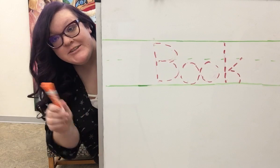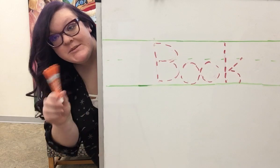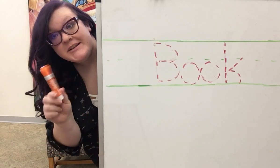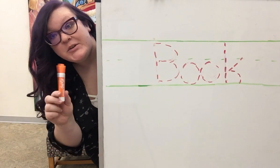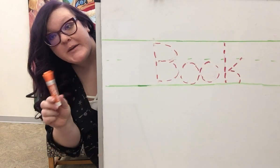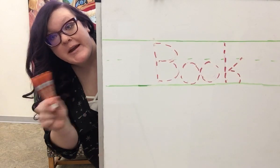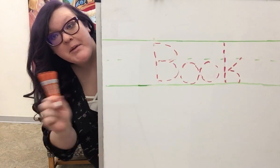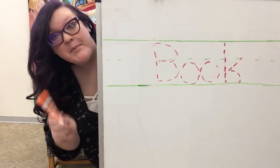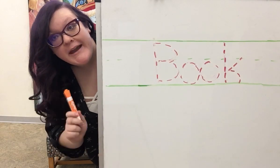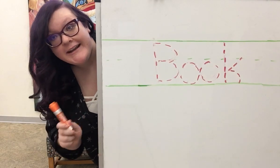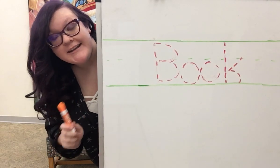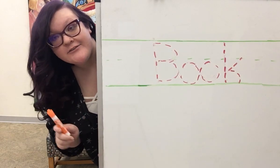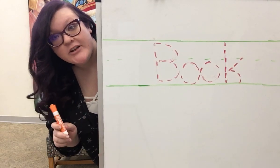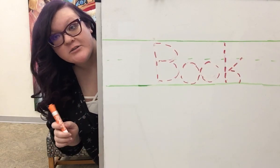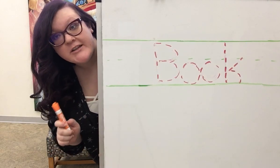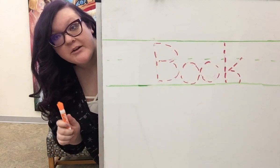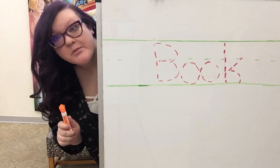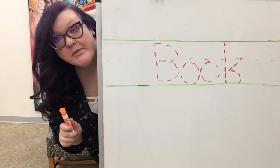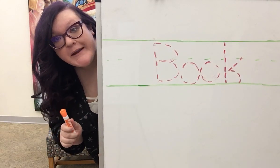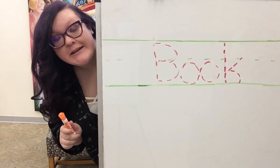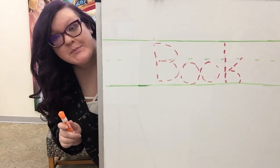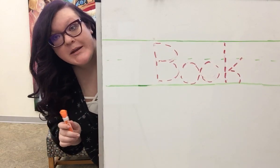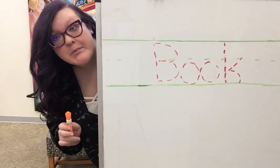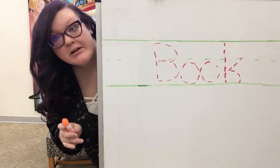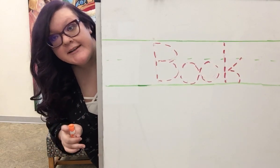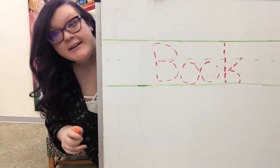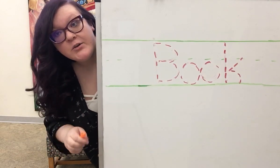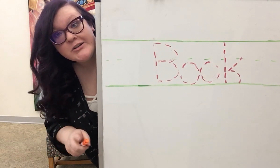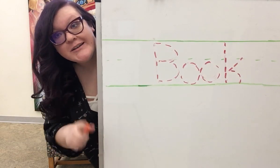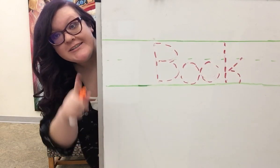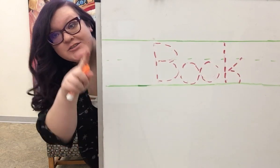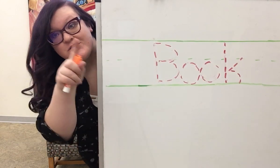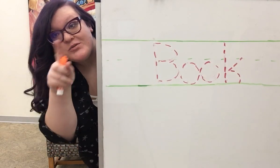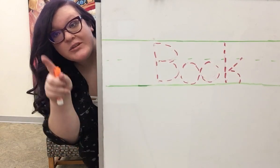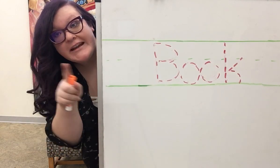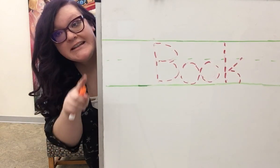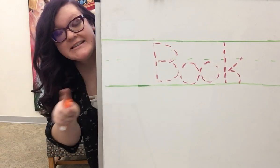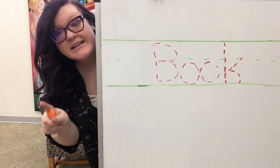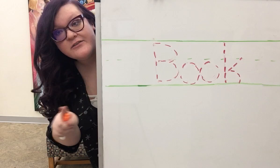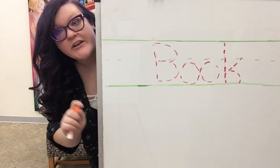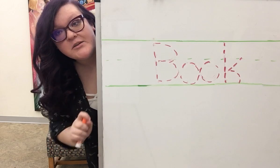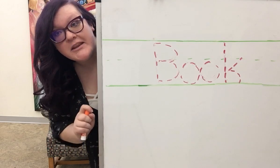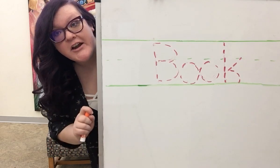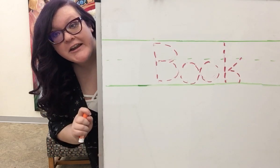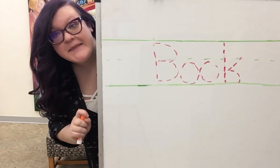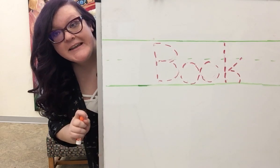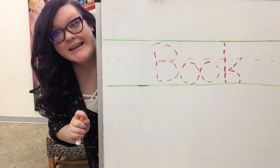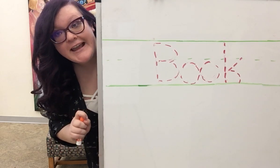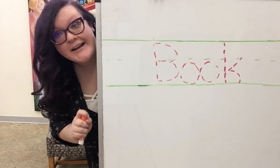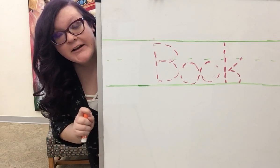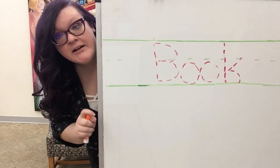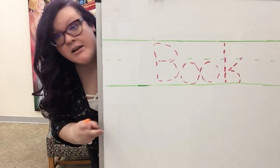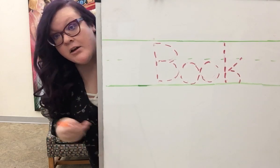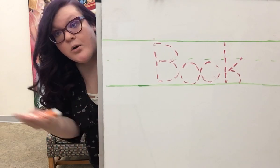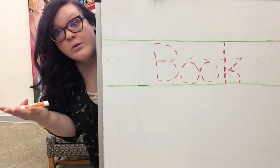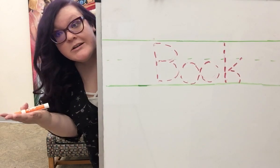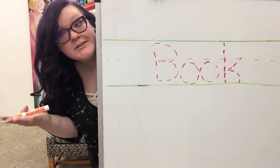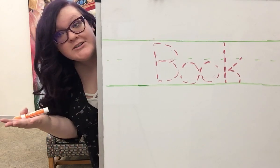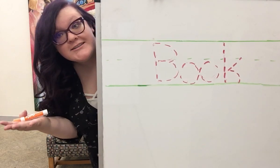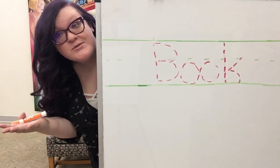You can grab a pen and follow along with pen and paper or you can trace and follow along in the air or you can just